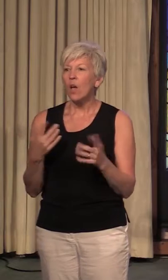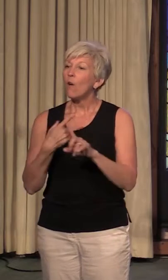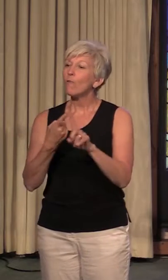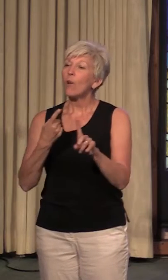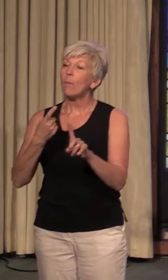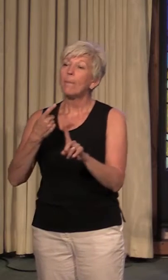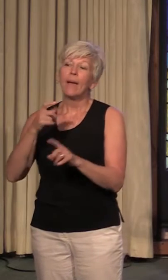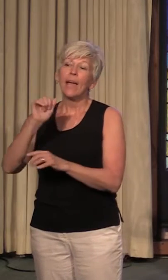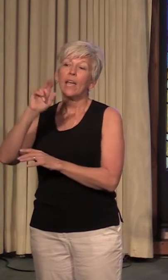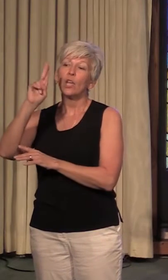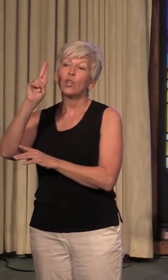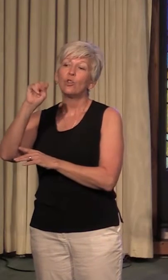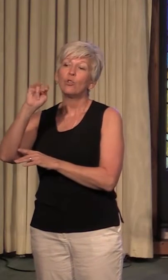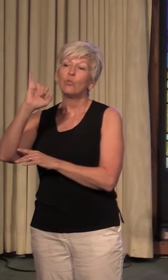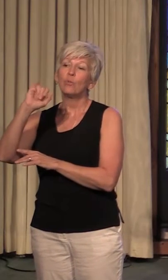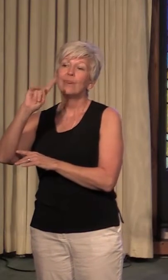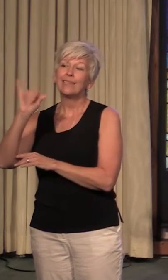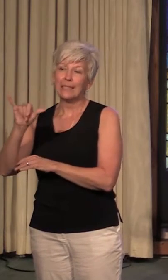unity point of view.